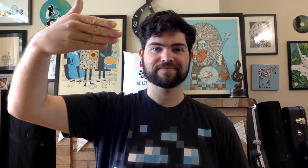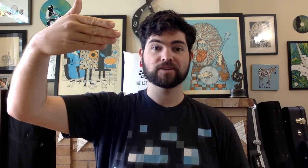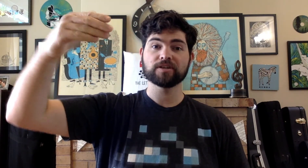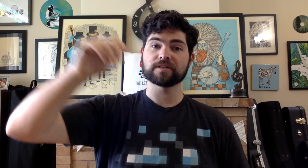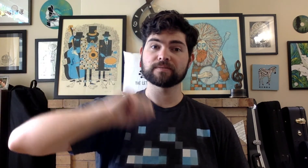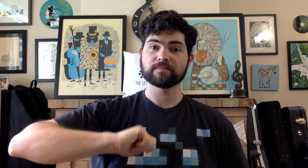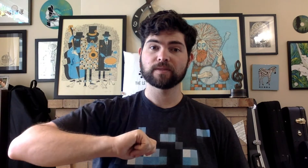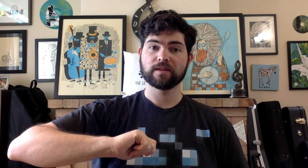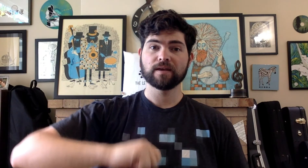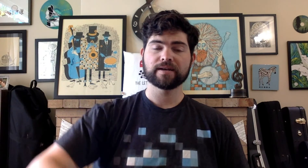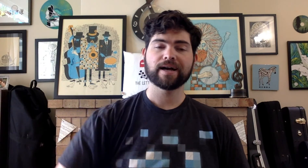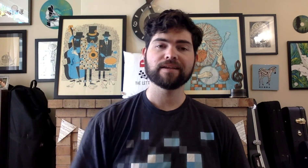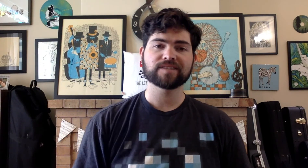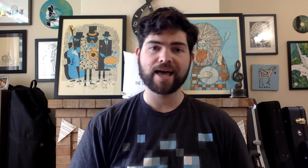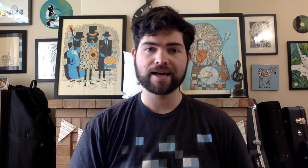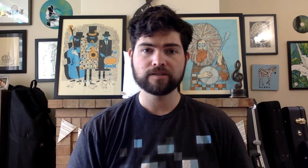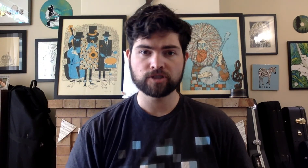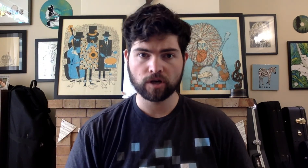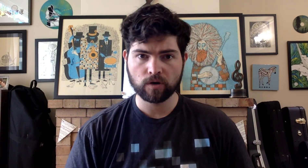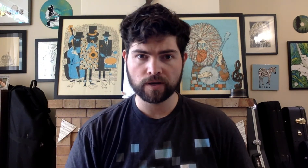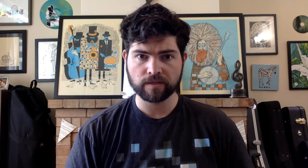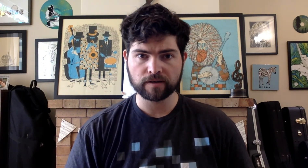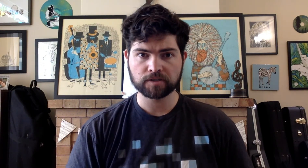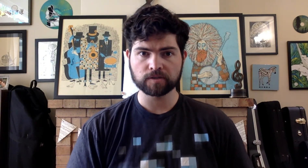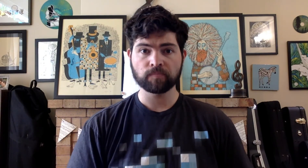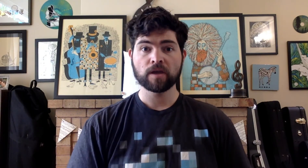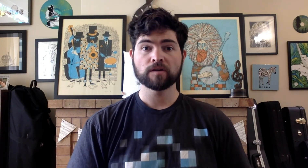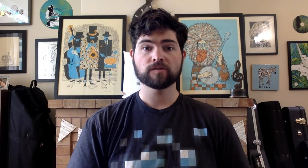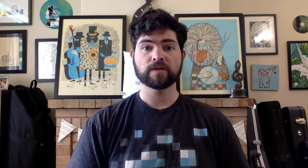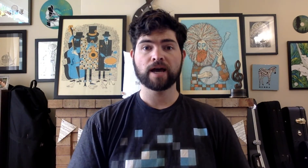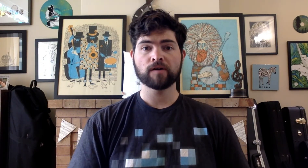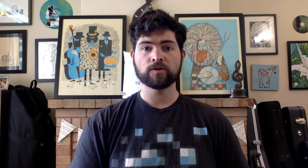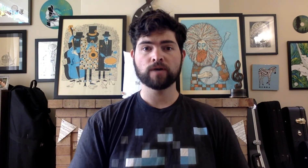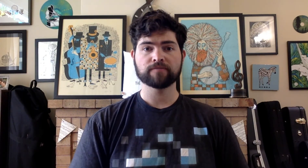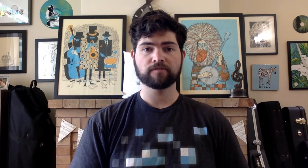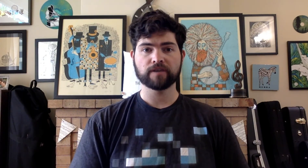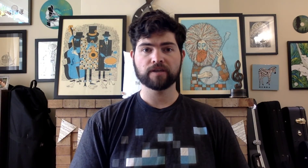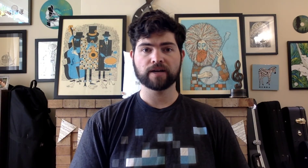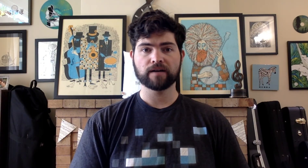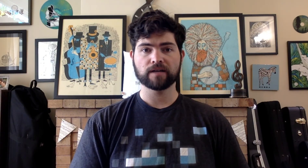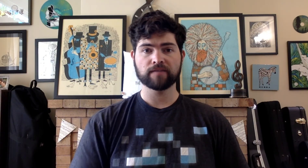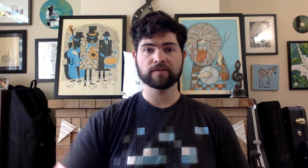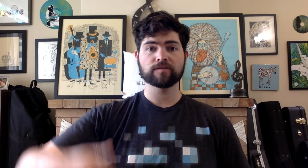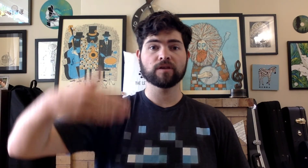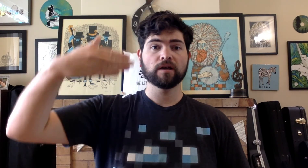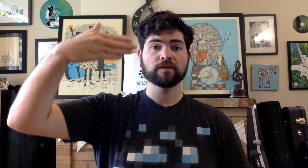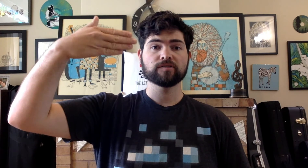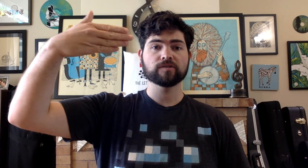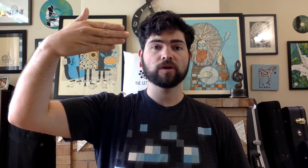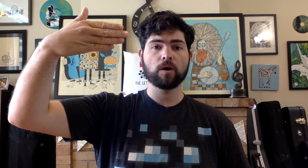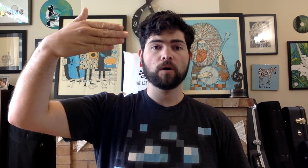good now let's add do in there too so now you have to figure out if it's sol